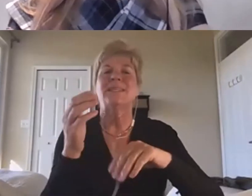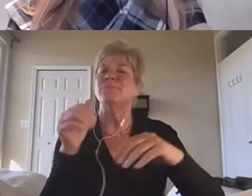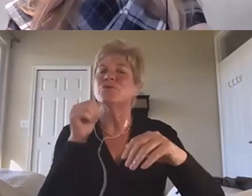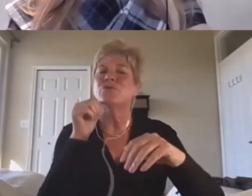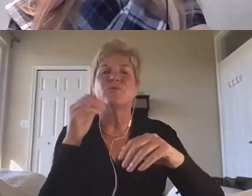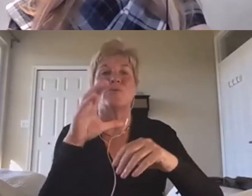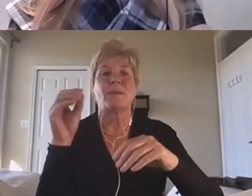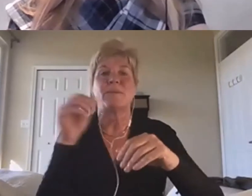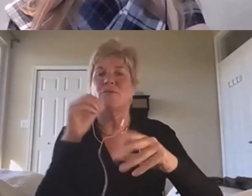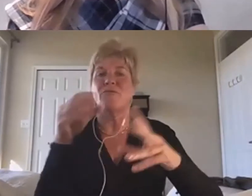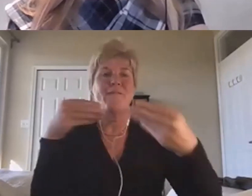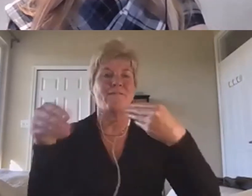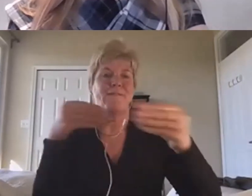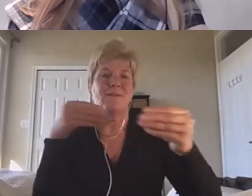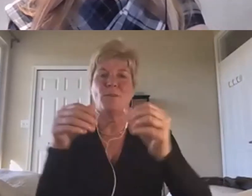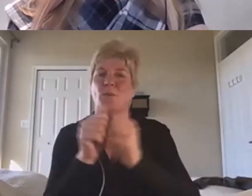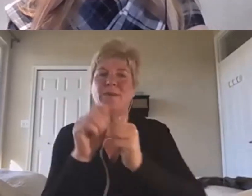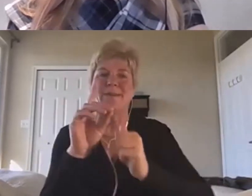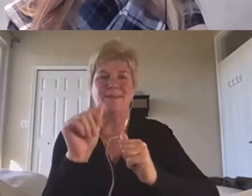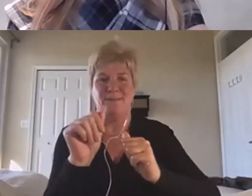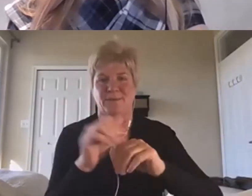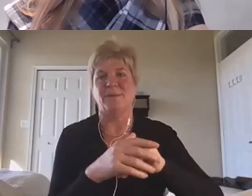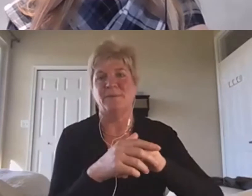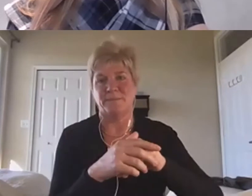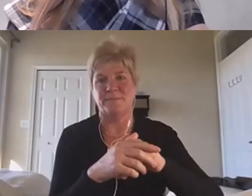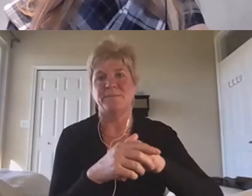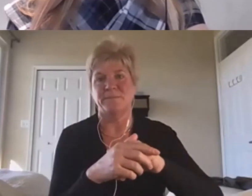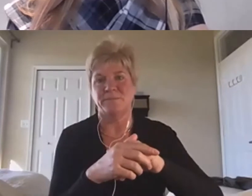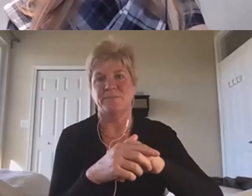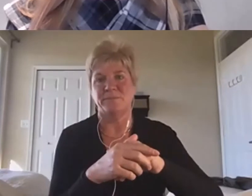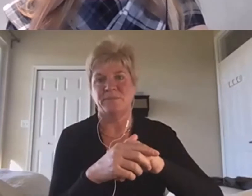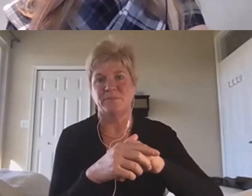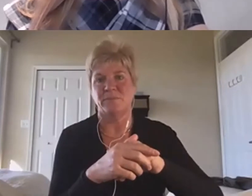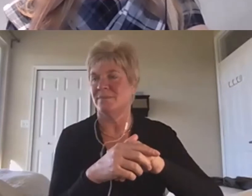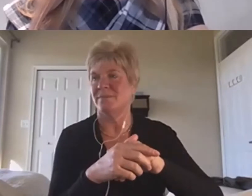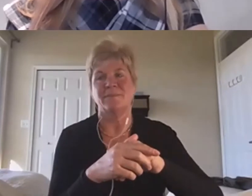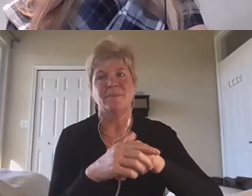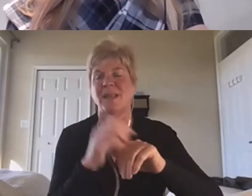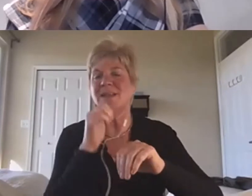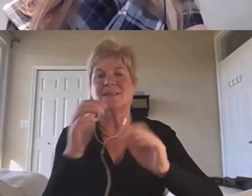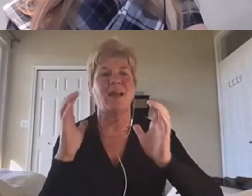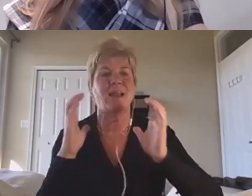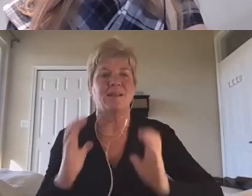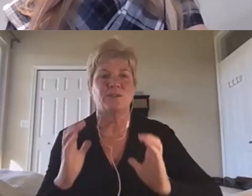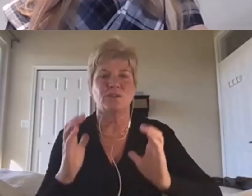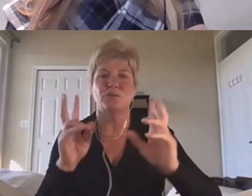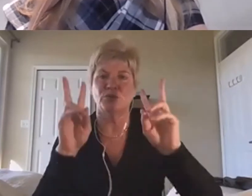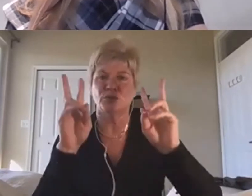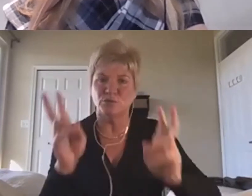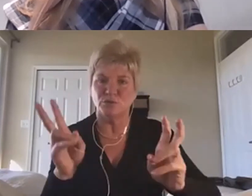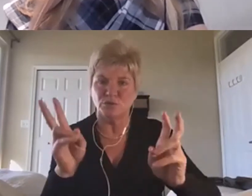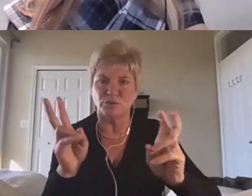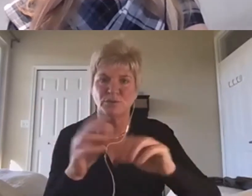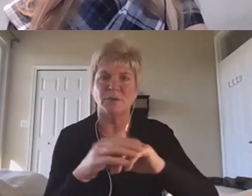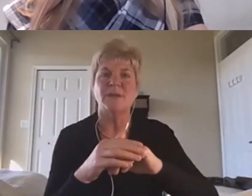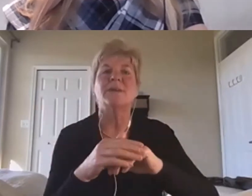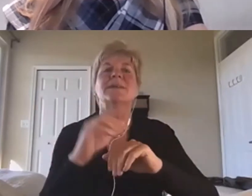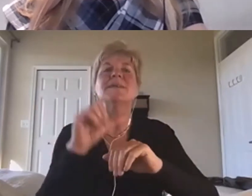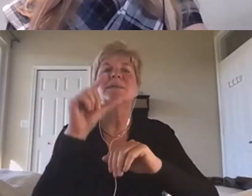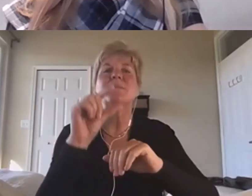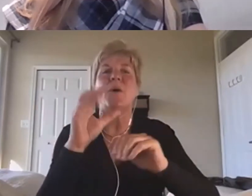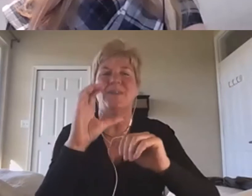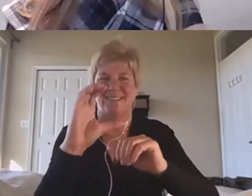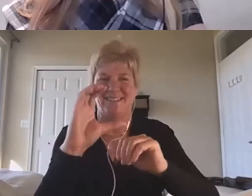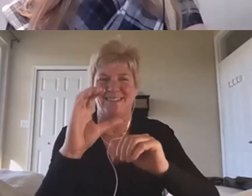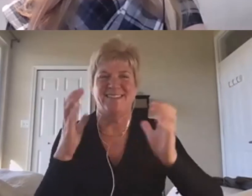disability. This isn't a customer issue, small as the customer. This is a